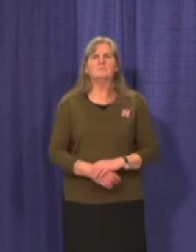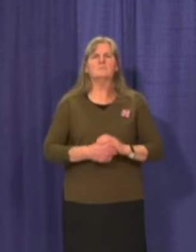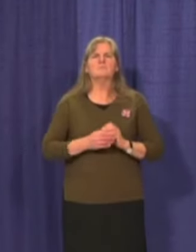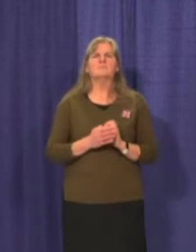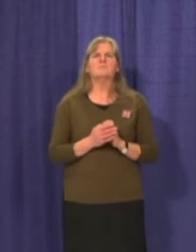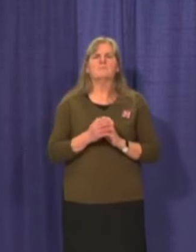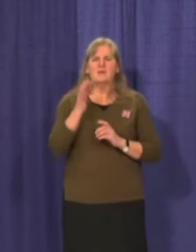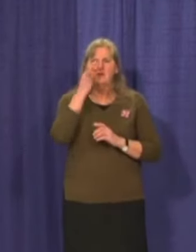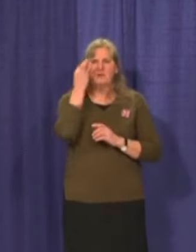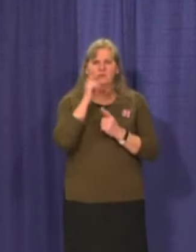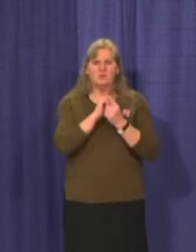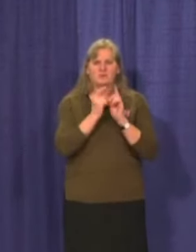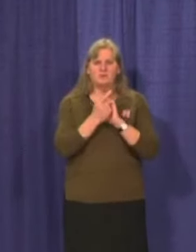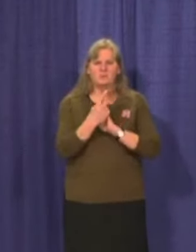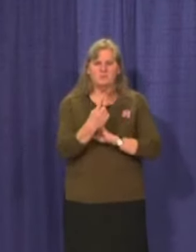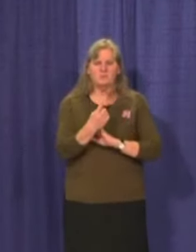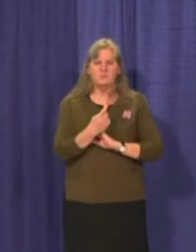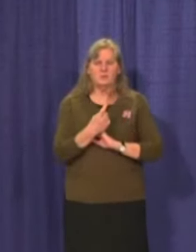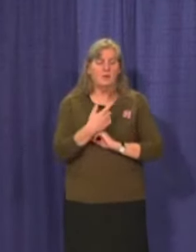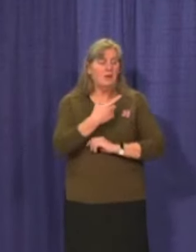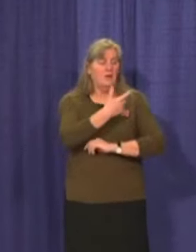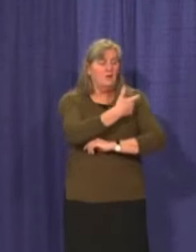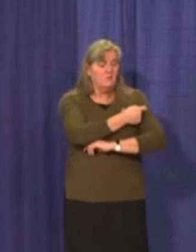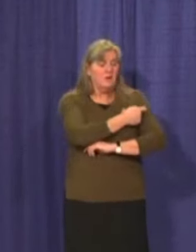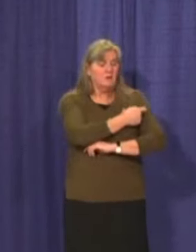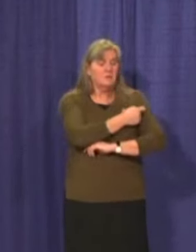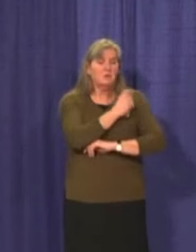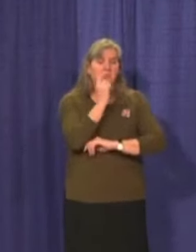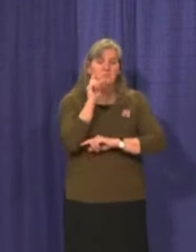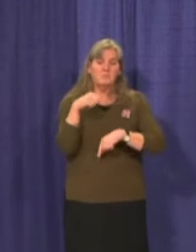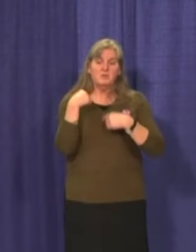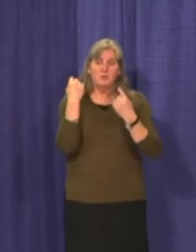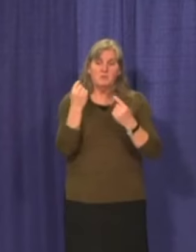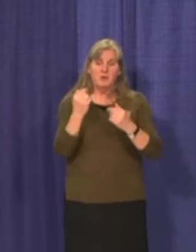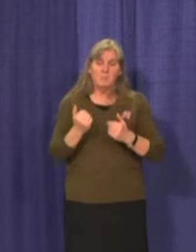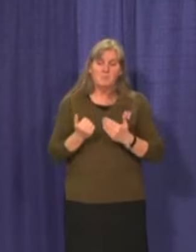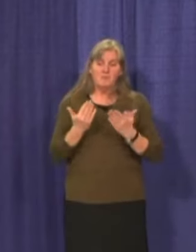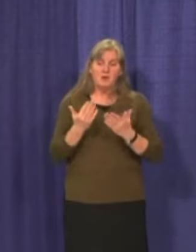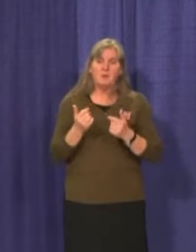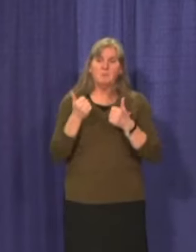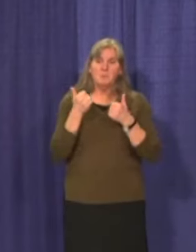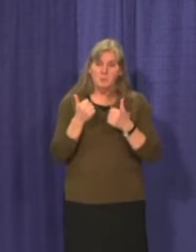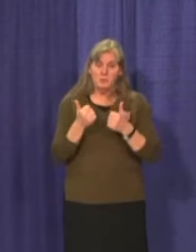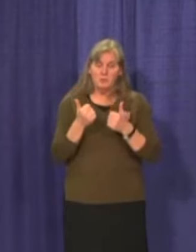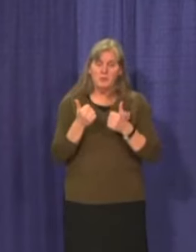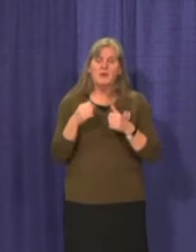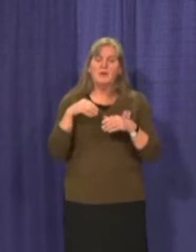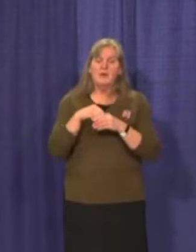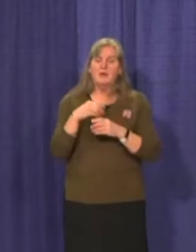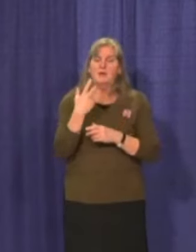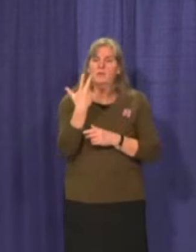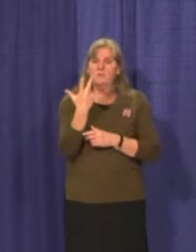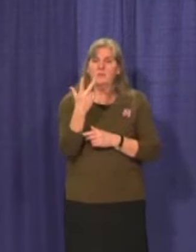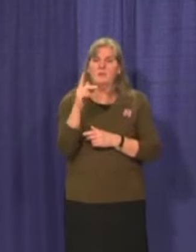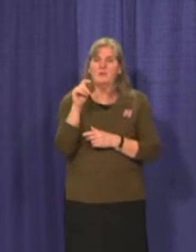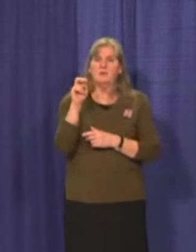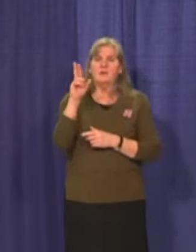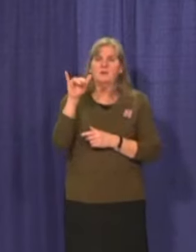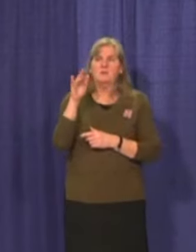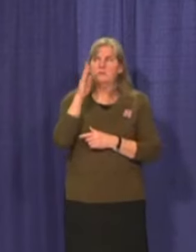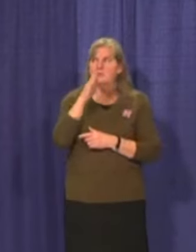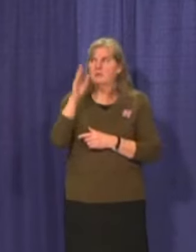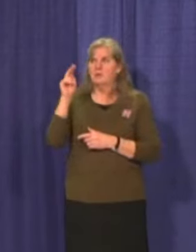So given that, uh, the vaccination is going well and the, uh, three territories and that we are